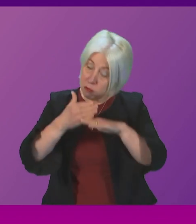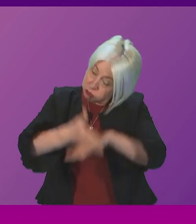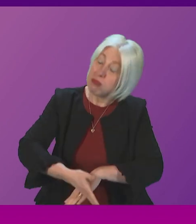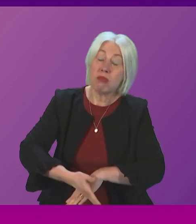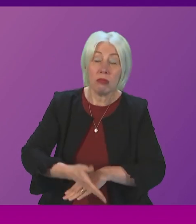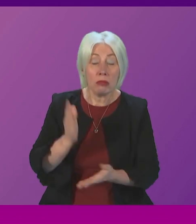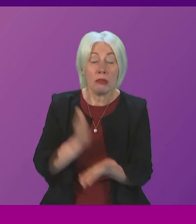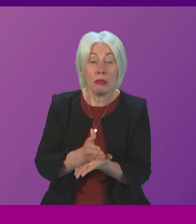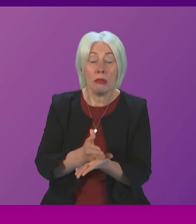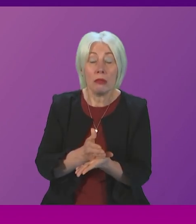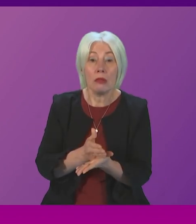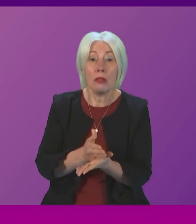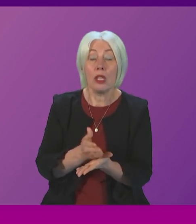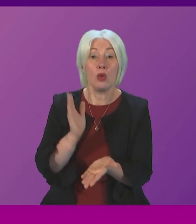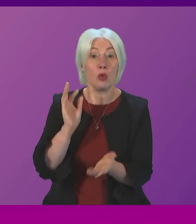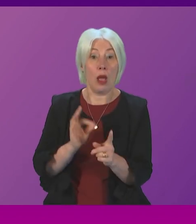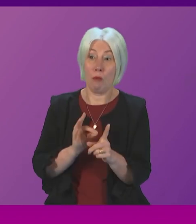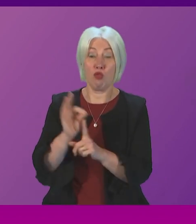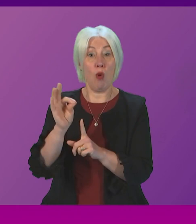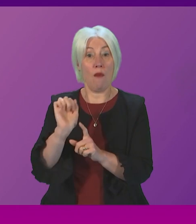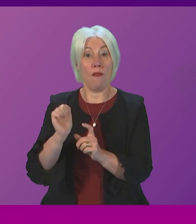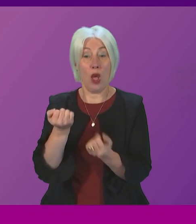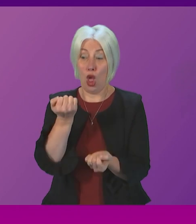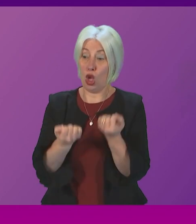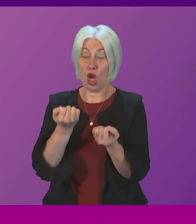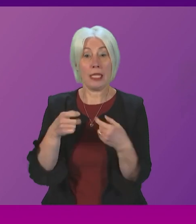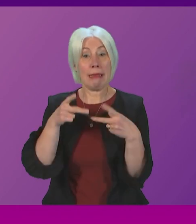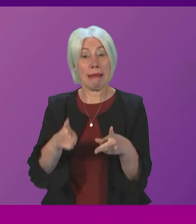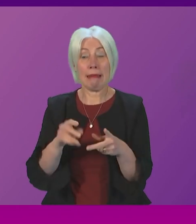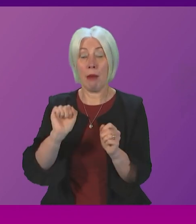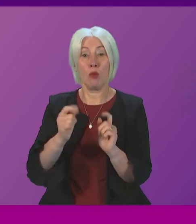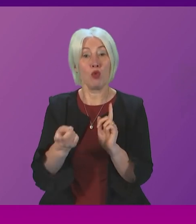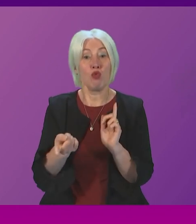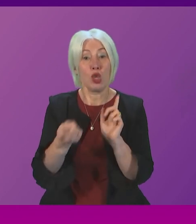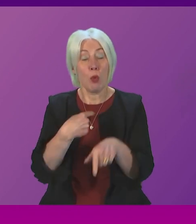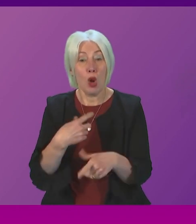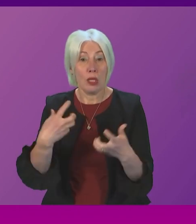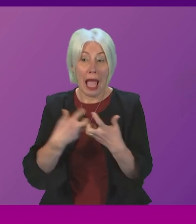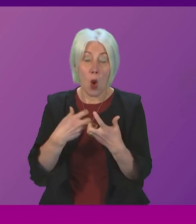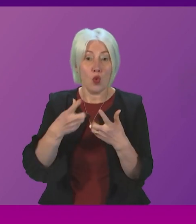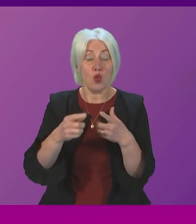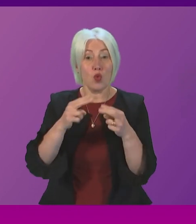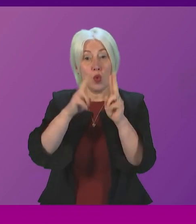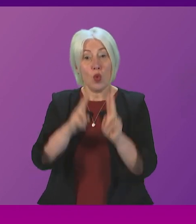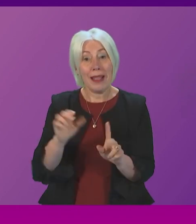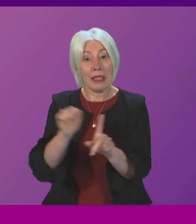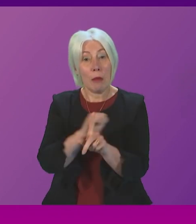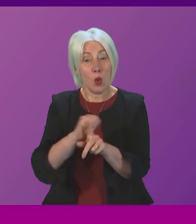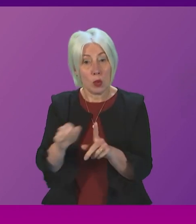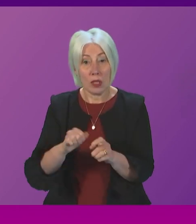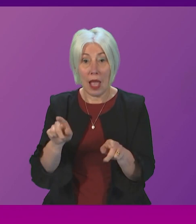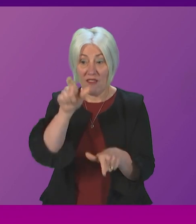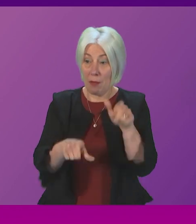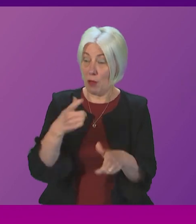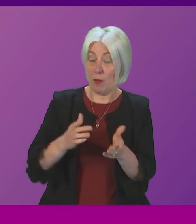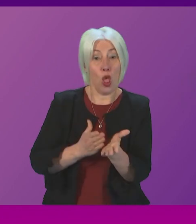presiding officer in order to improve the justice system's response to domestic abuse and for the survivors